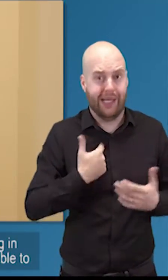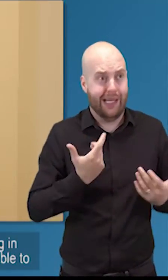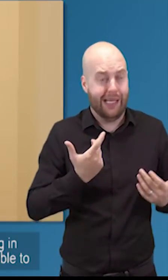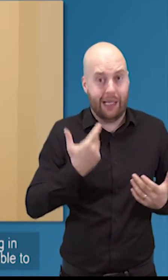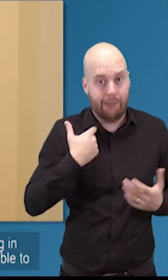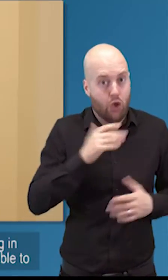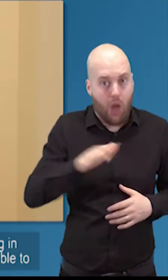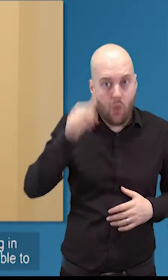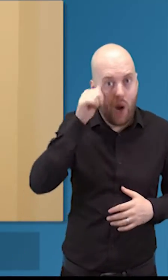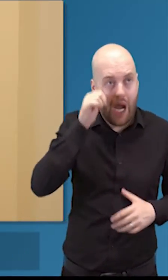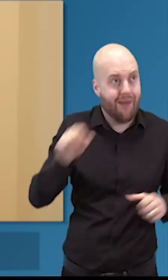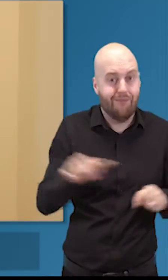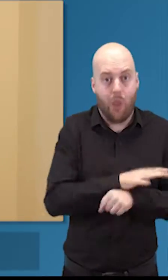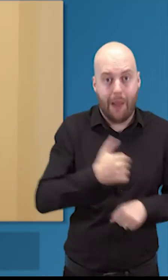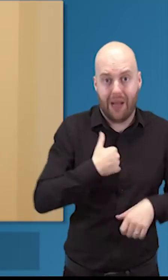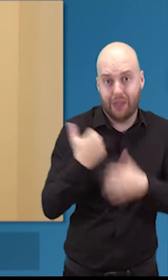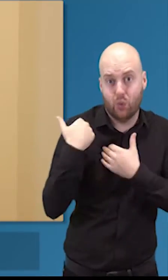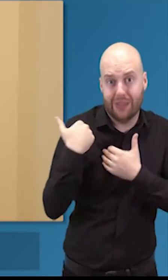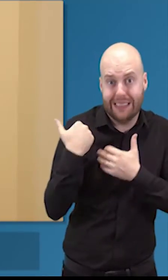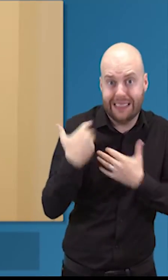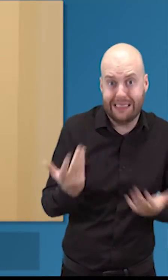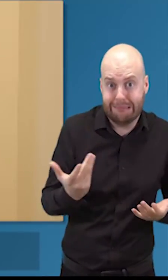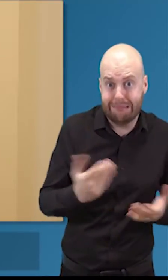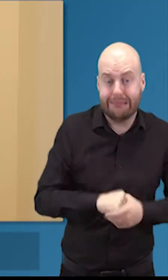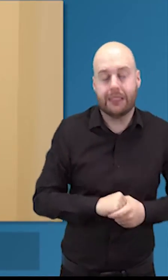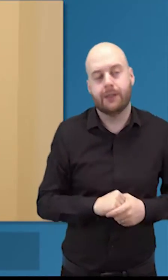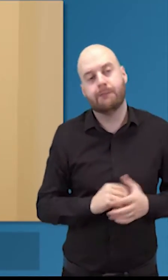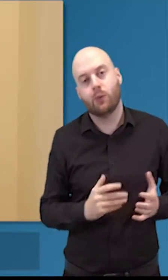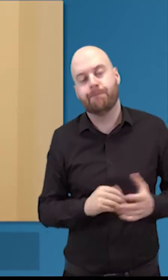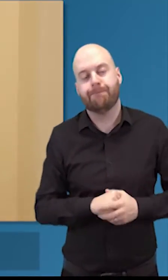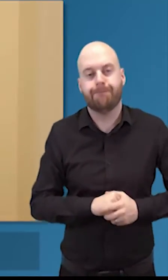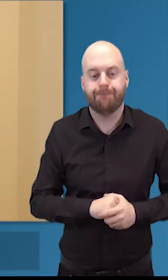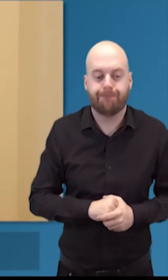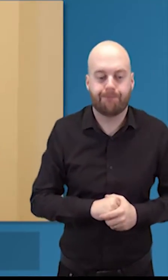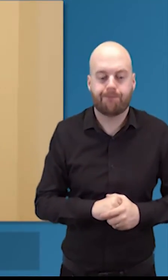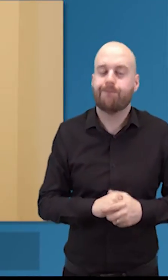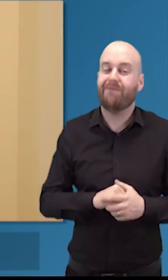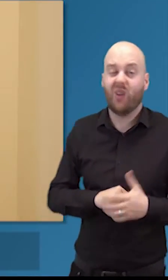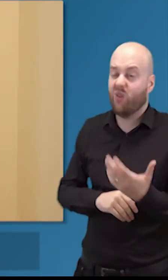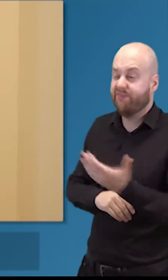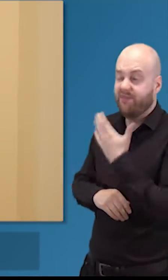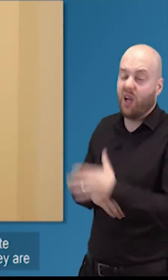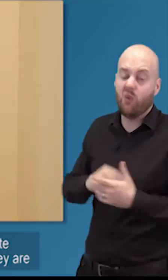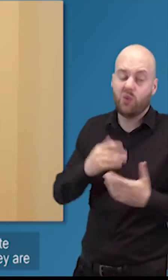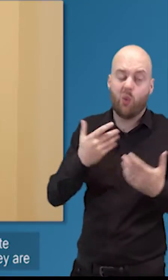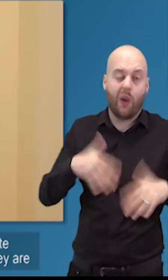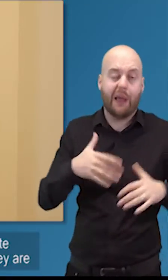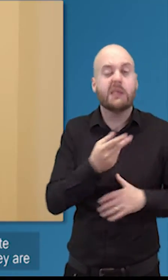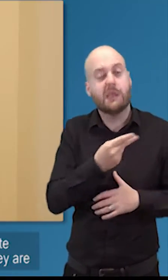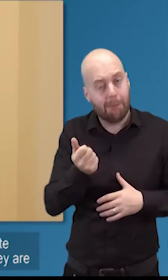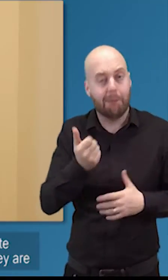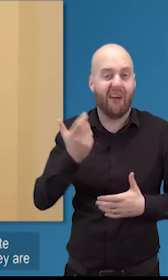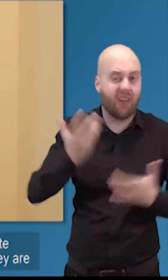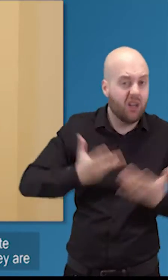their duties are and being able to fulfill their their duties as charity trustees or as a charity trustee board so there's just some